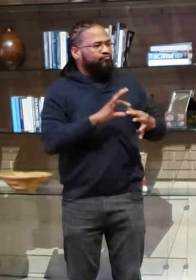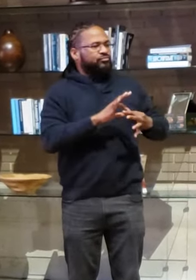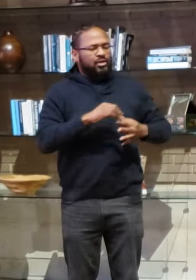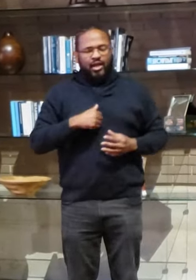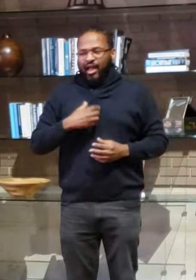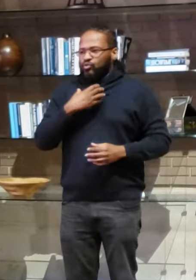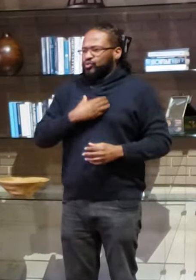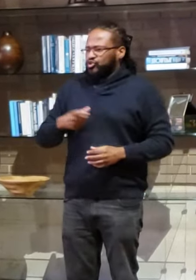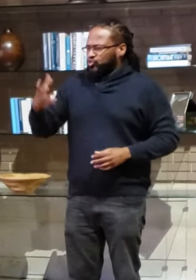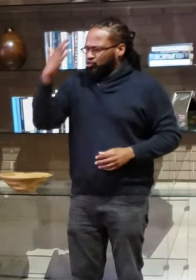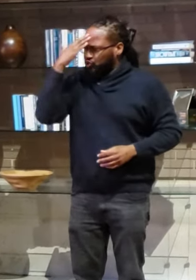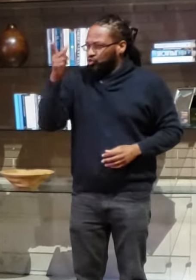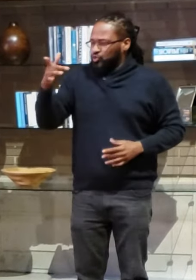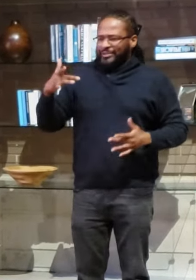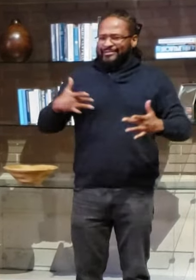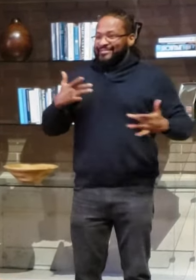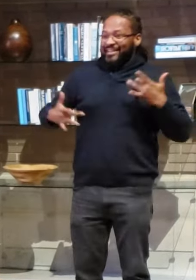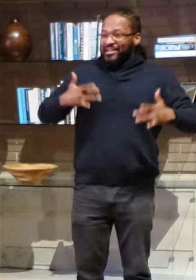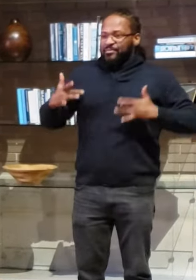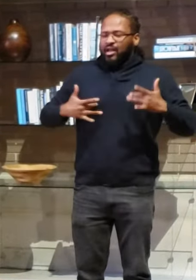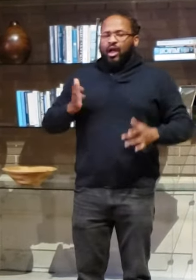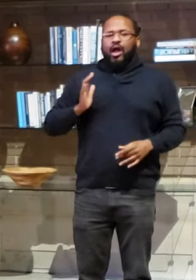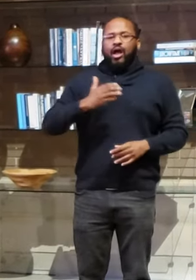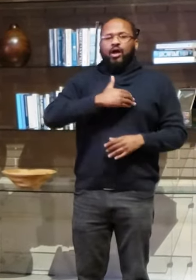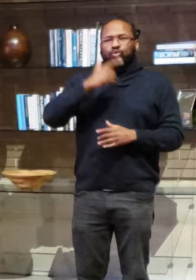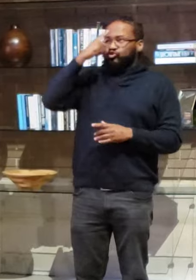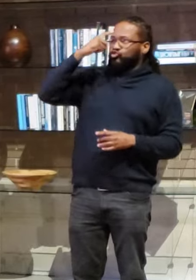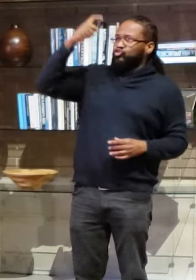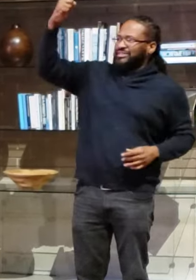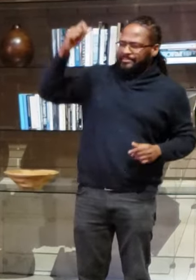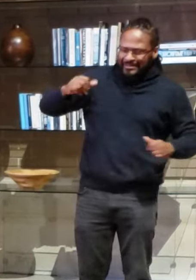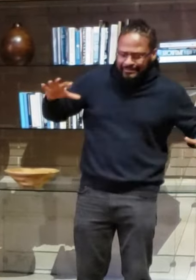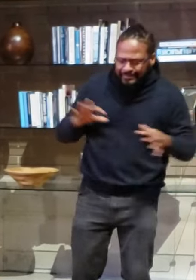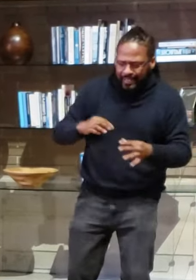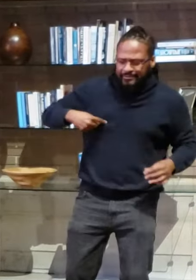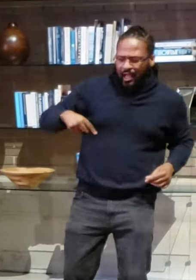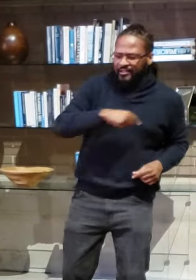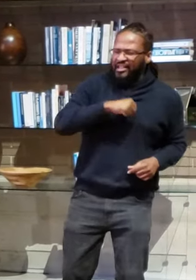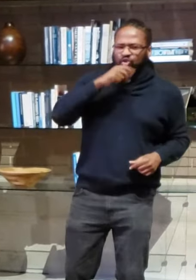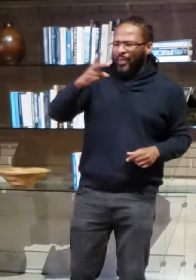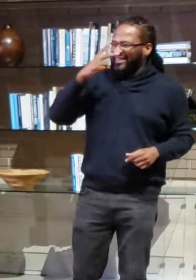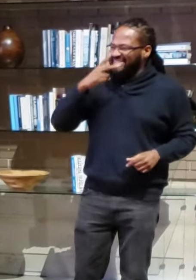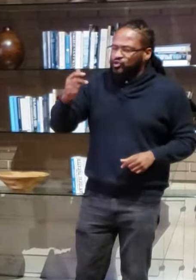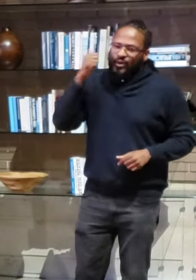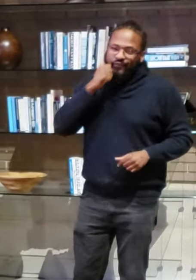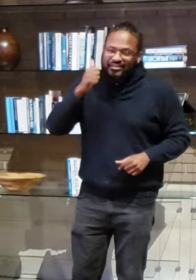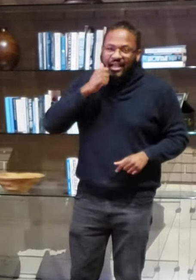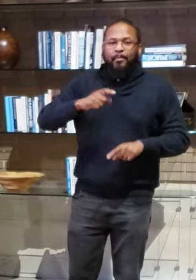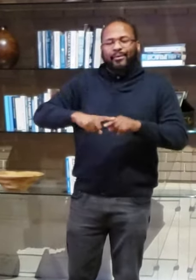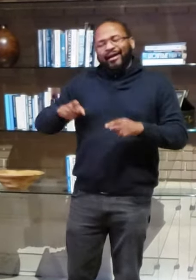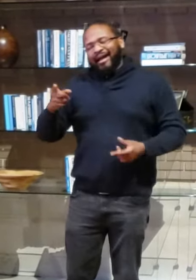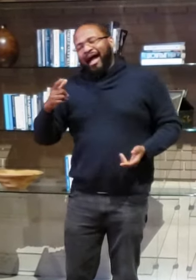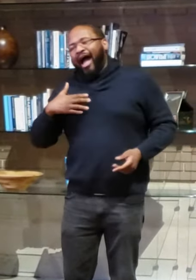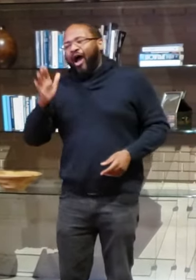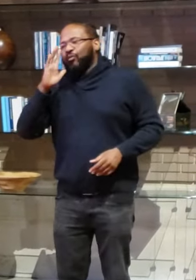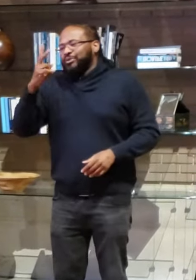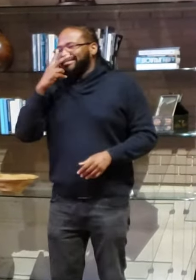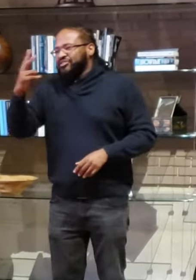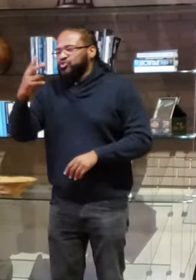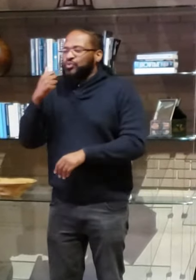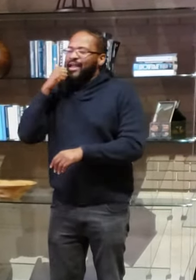I wish there are dreamscapes could connect us in a dream state where I don't have to see you every day because I'll see you every night.